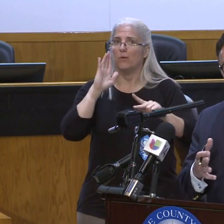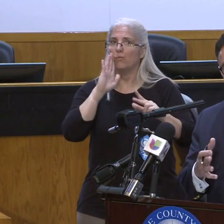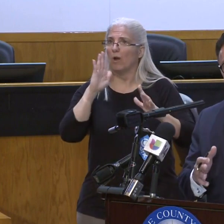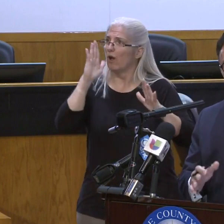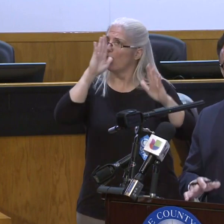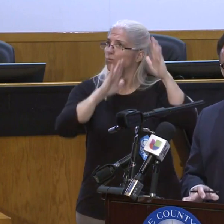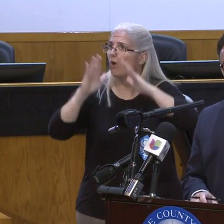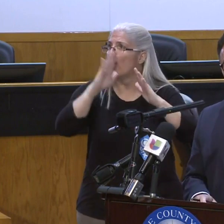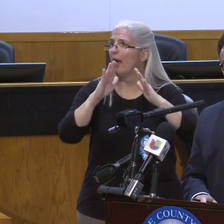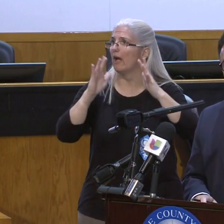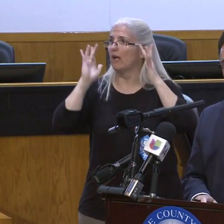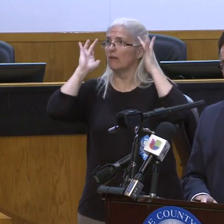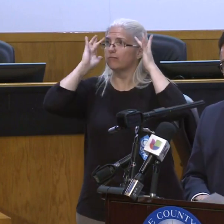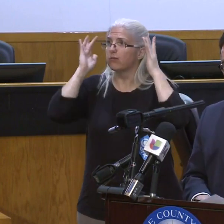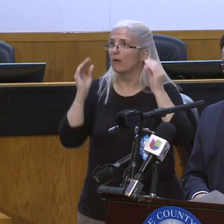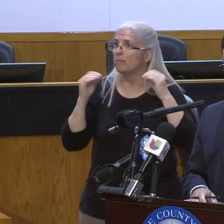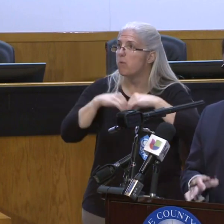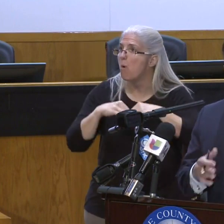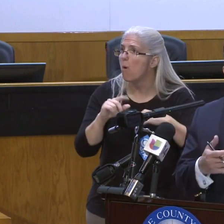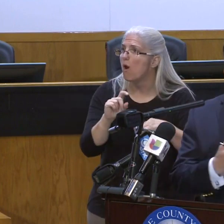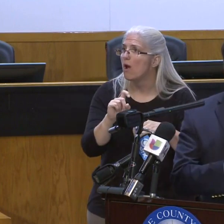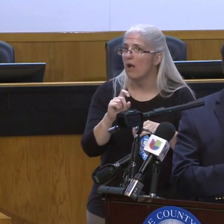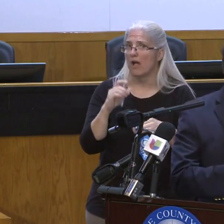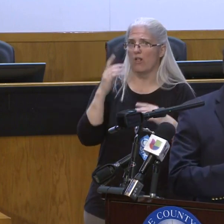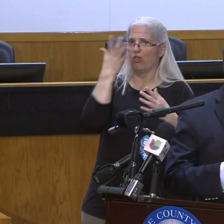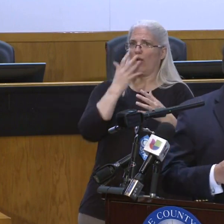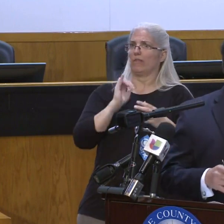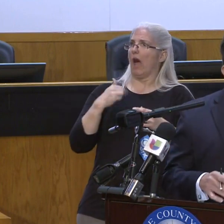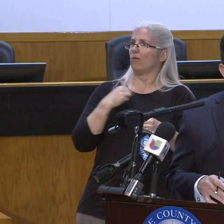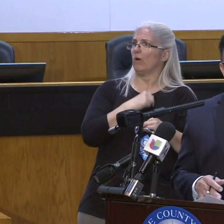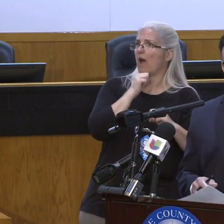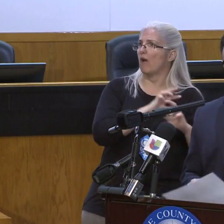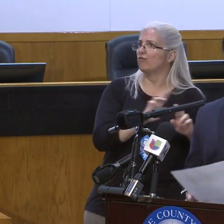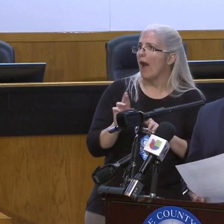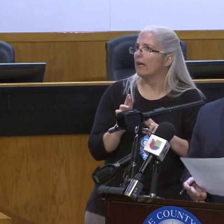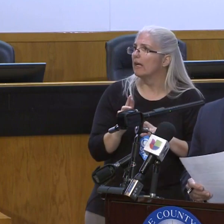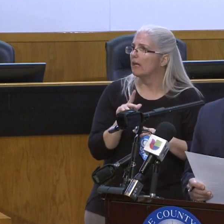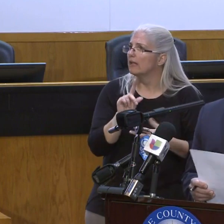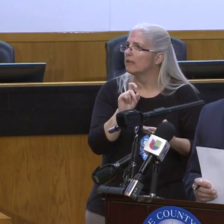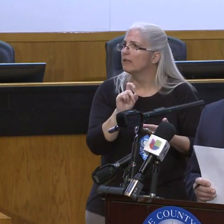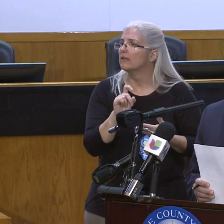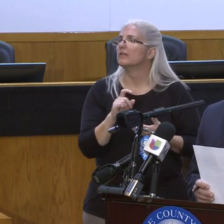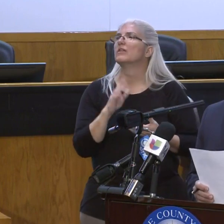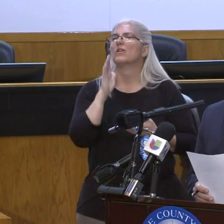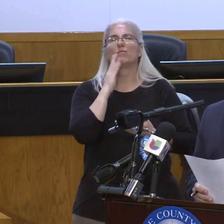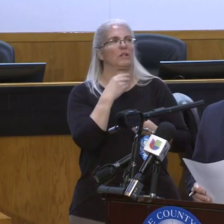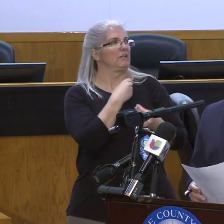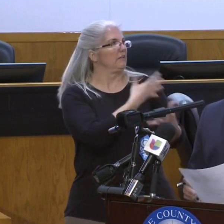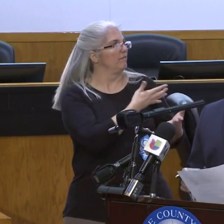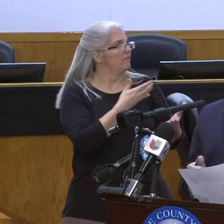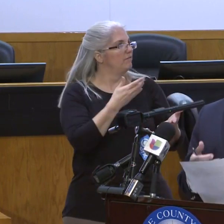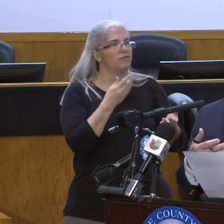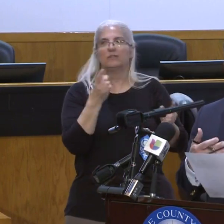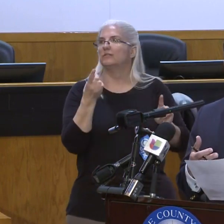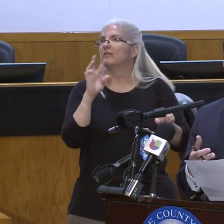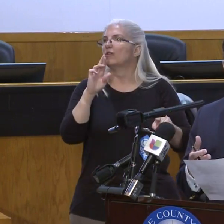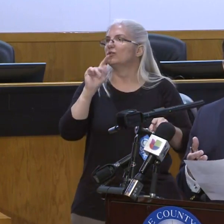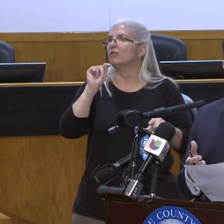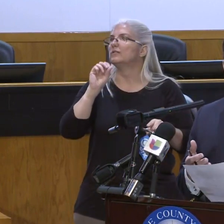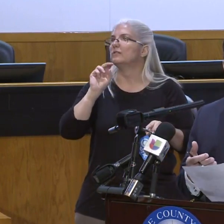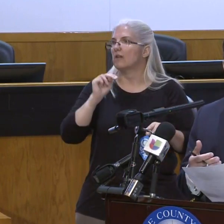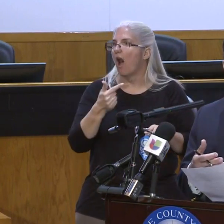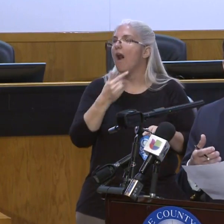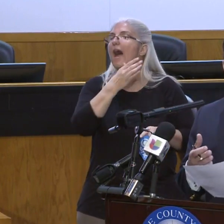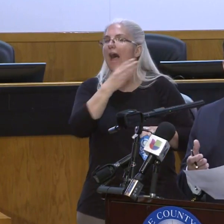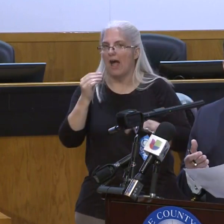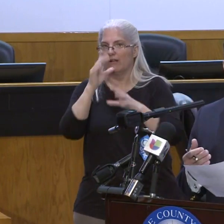we're ready in light of those numbers. And I would certainly turn it over to Dr. Tong and President Chavez. But I would simply